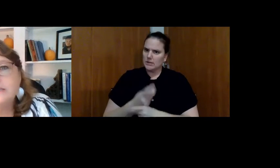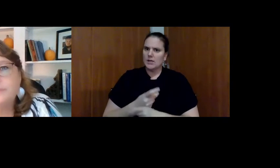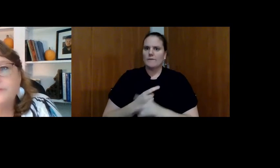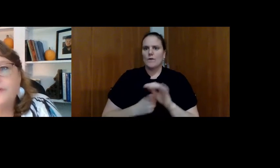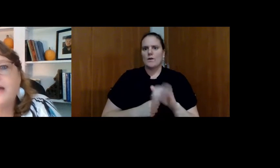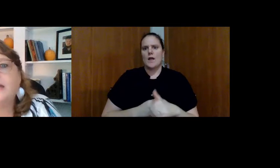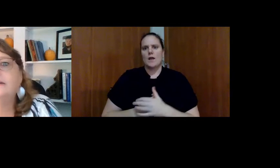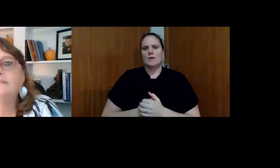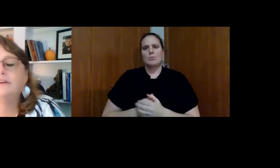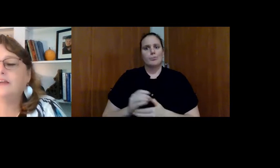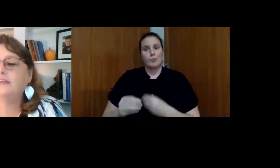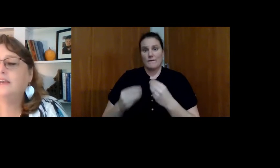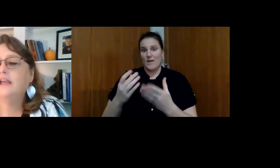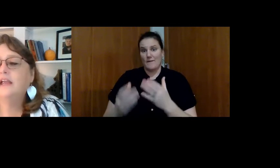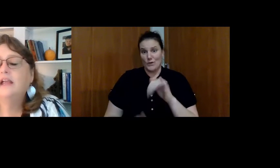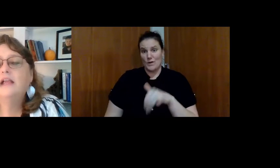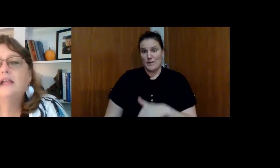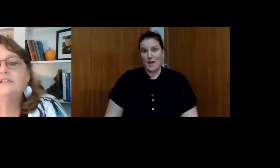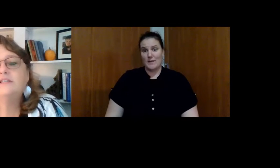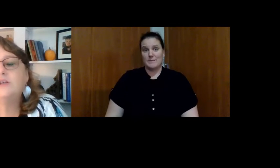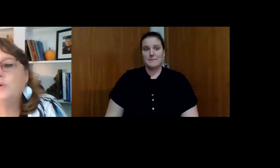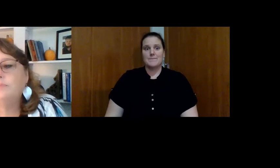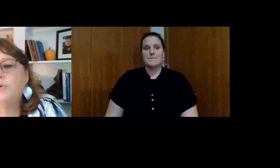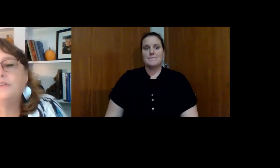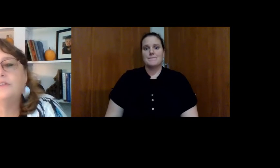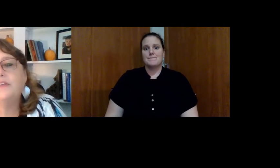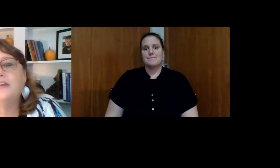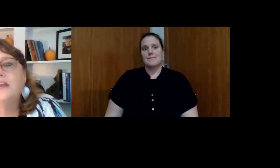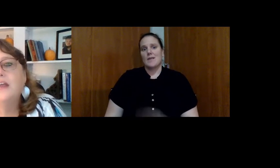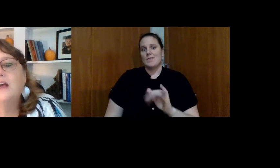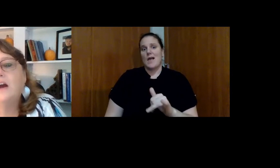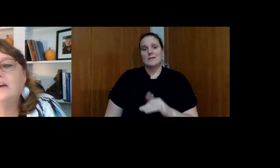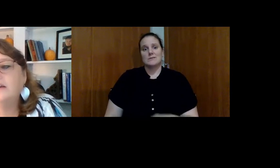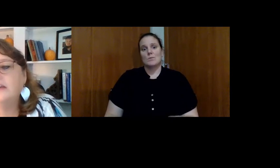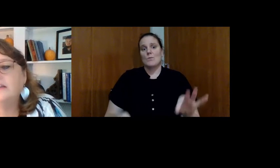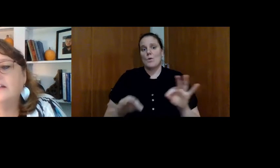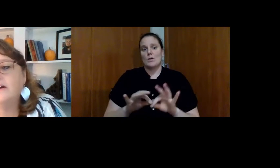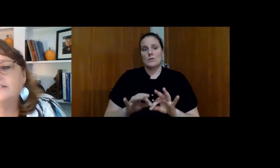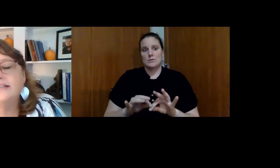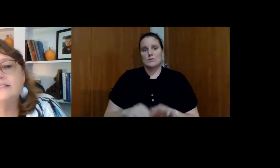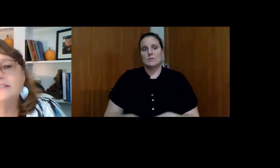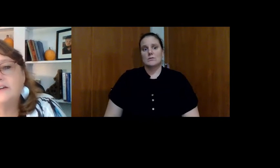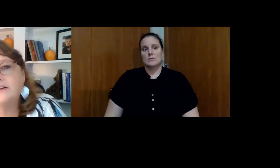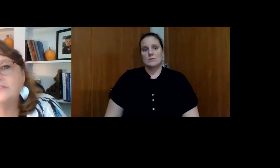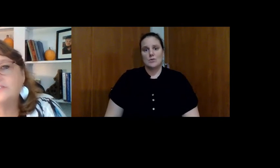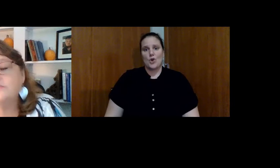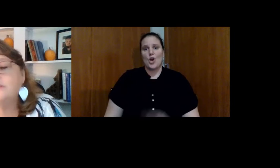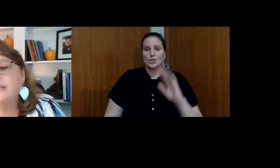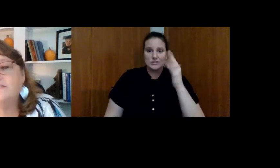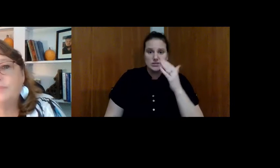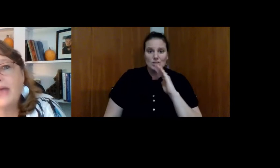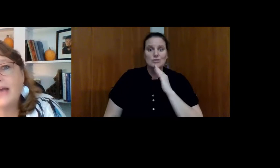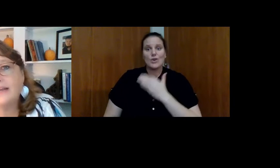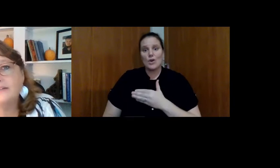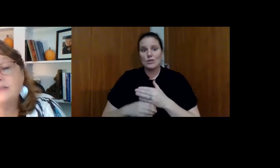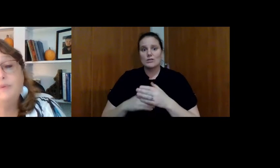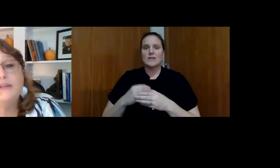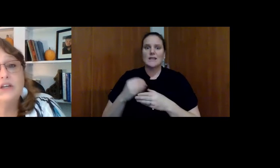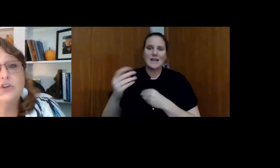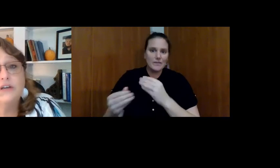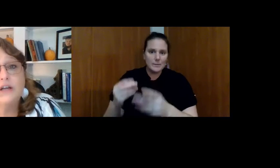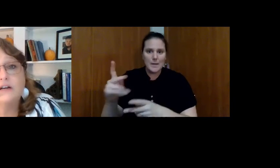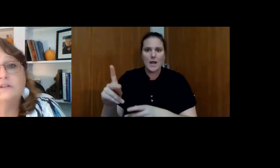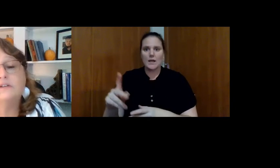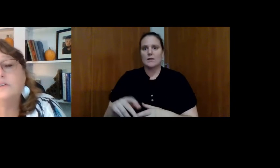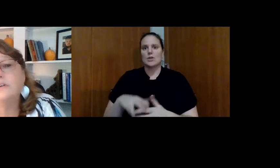He needed to provide. Right. It's so important that our our sons and daughters learn to give back to